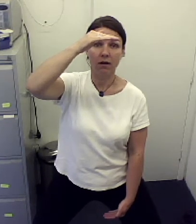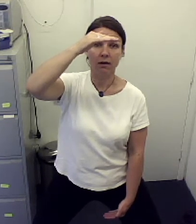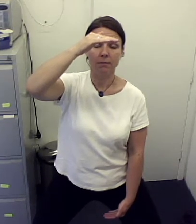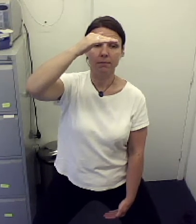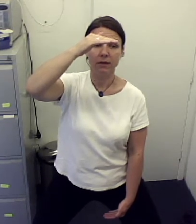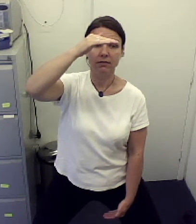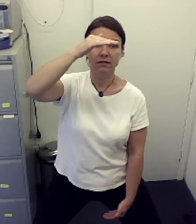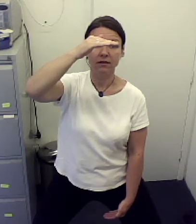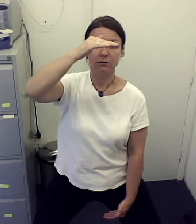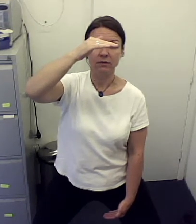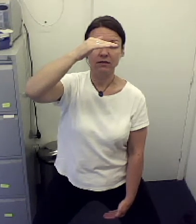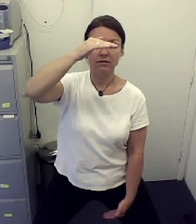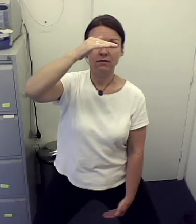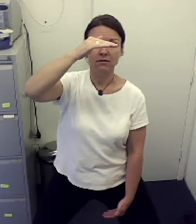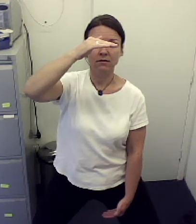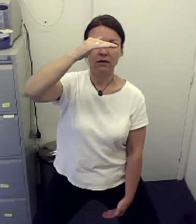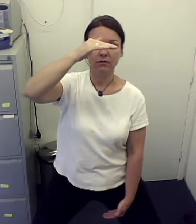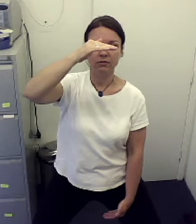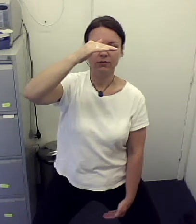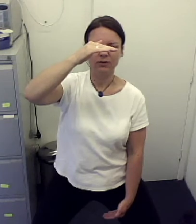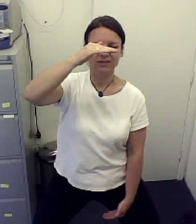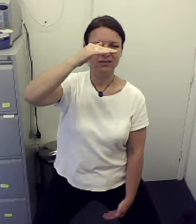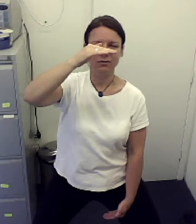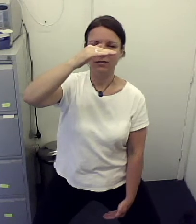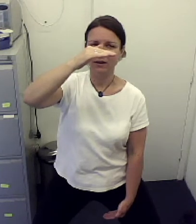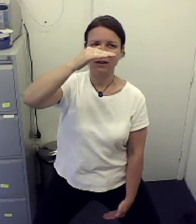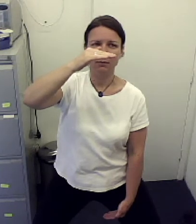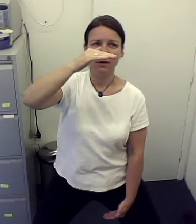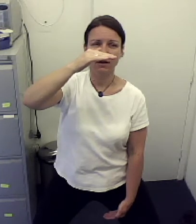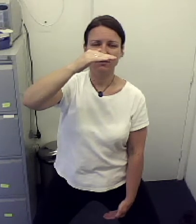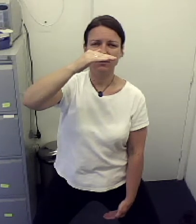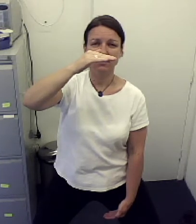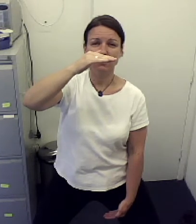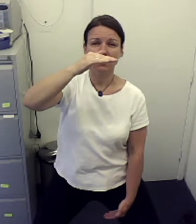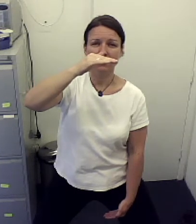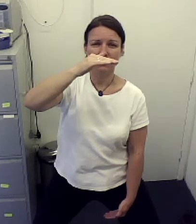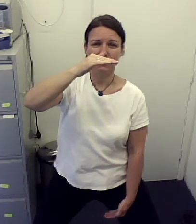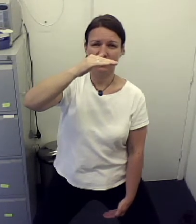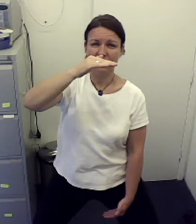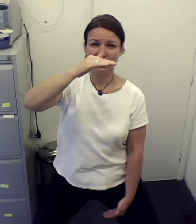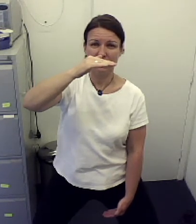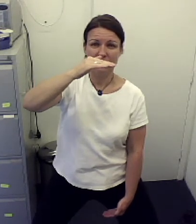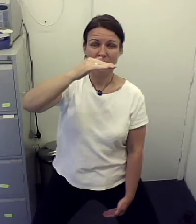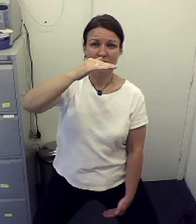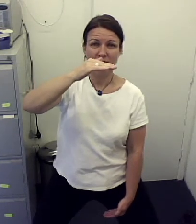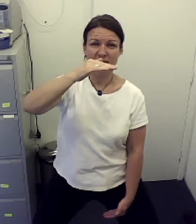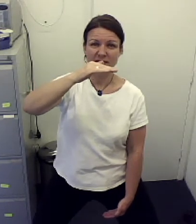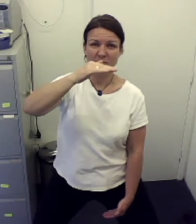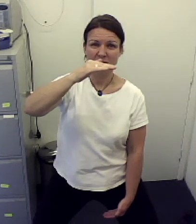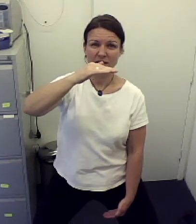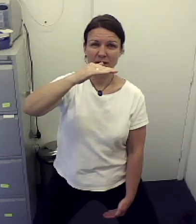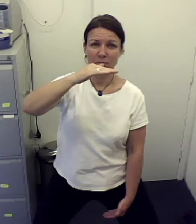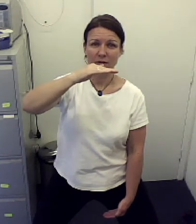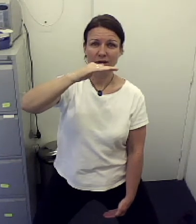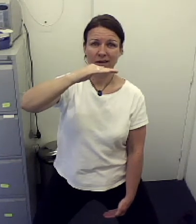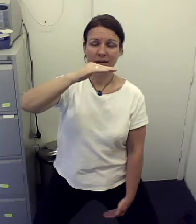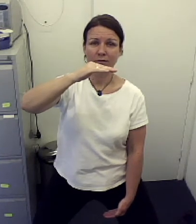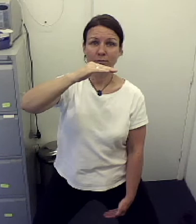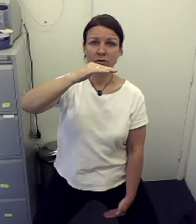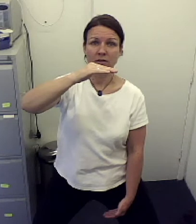if there's any resistance, if it feels different in any way. Sometimes it feels thick. Like there's something there blocking your hands and pushing